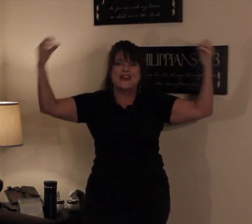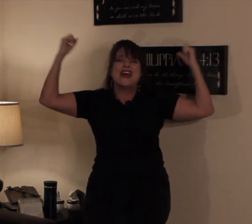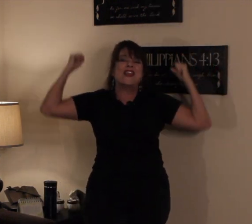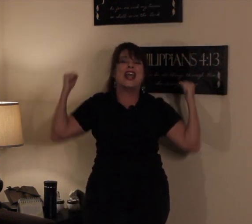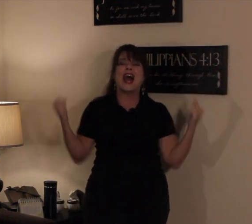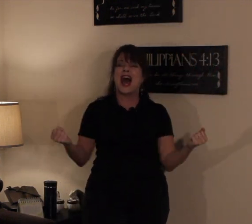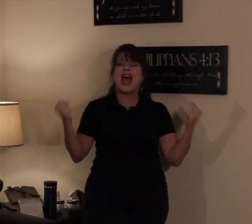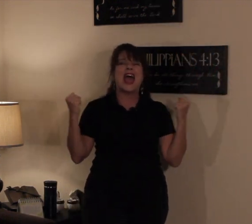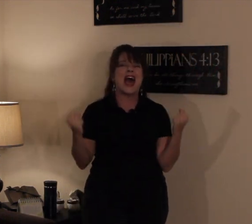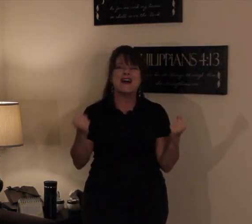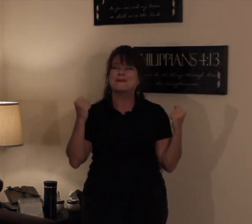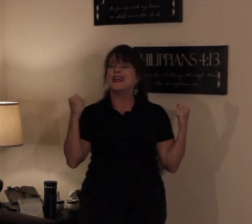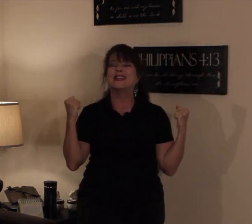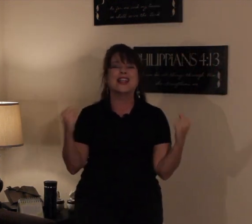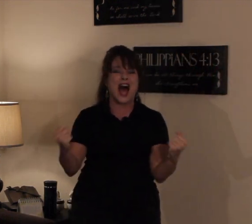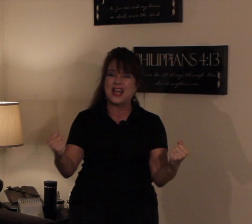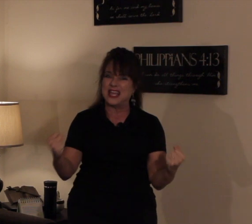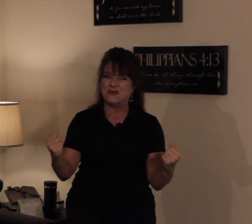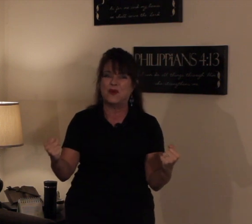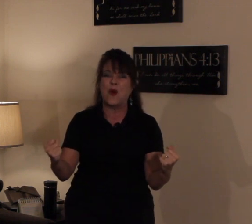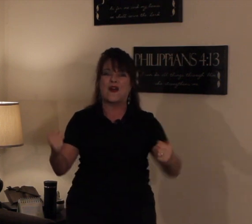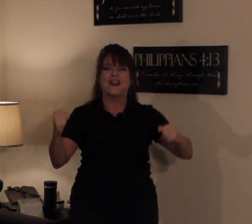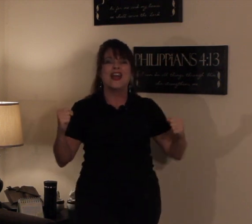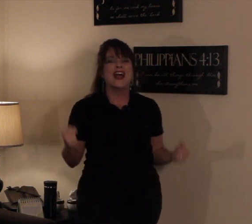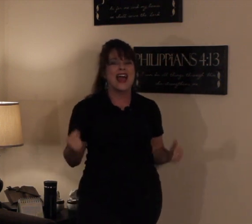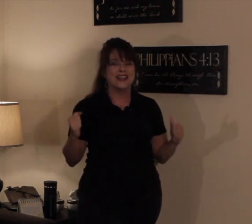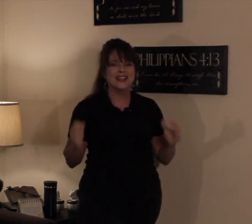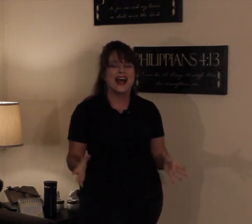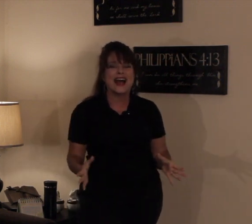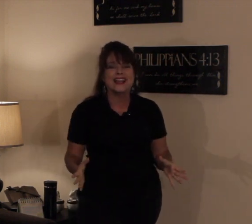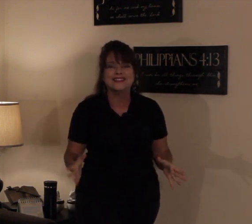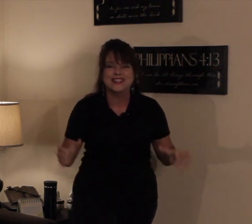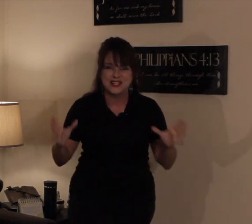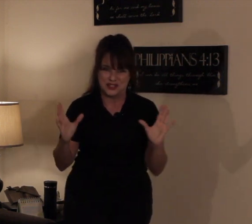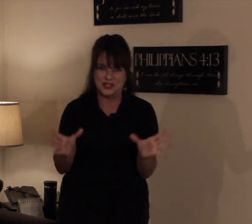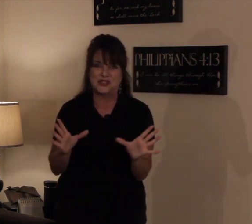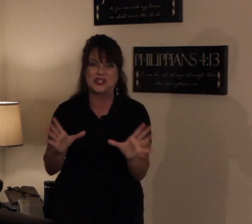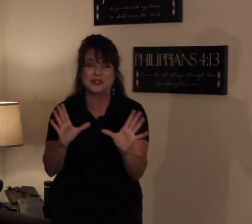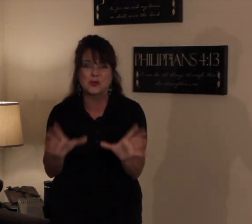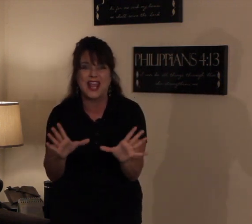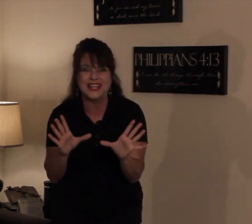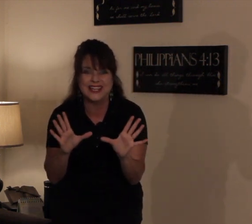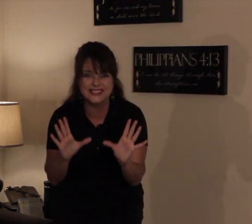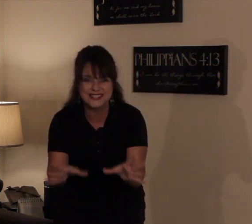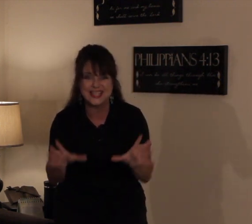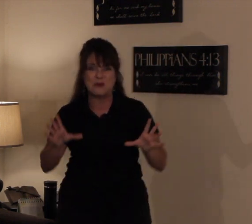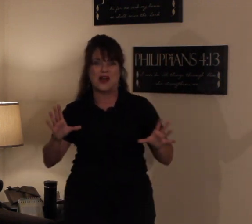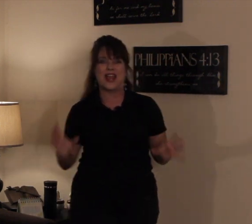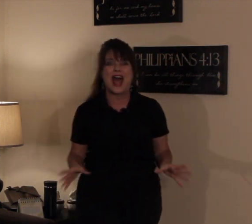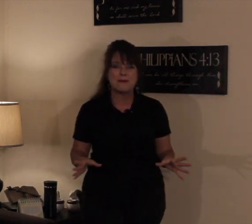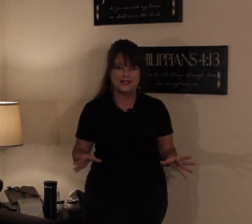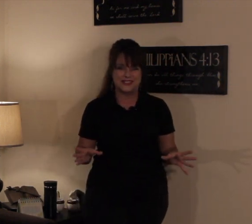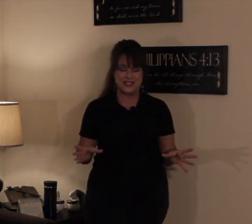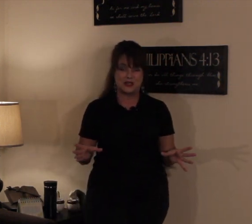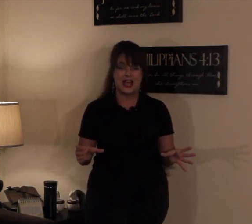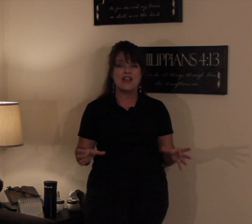that I have been longing for. And guys, you just wait and see what happens in your life